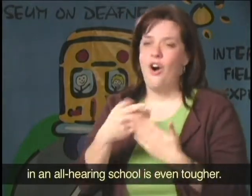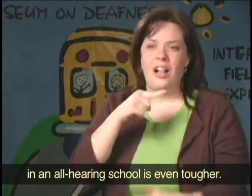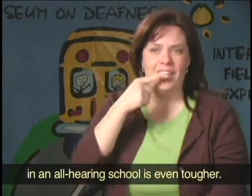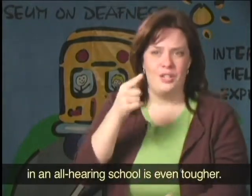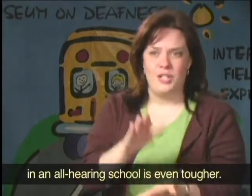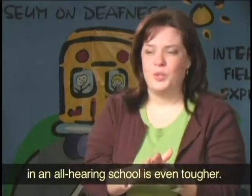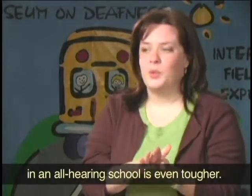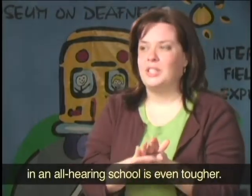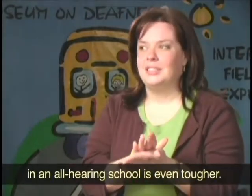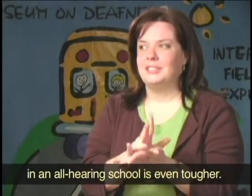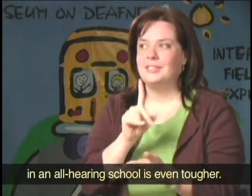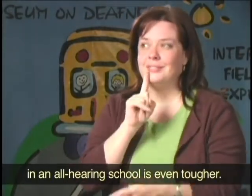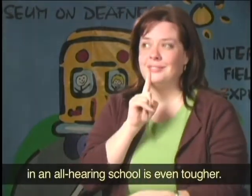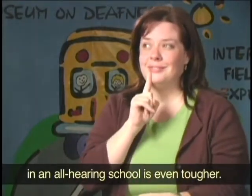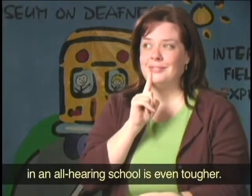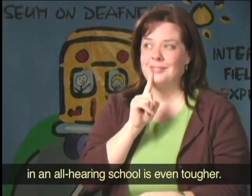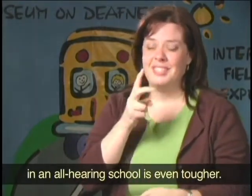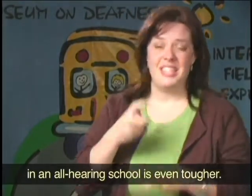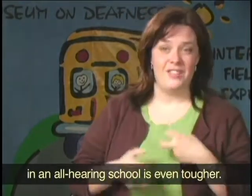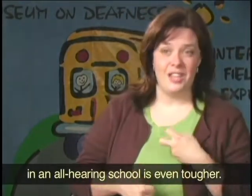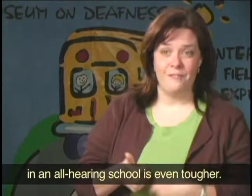all-hearing school is even tougher.